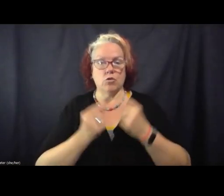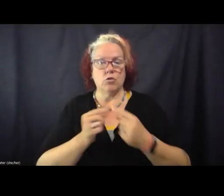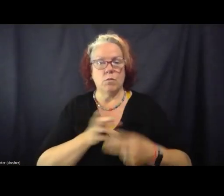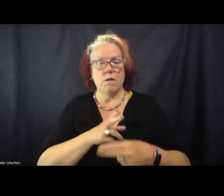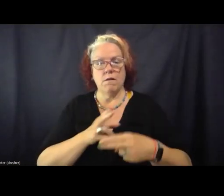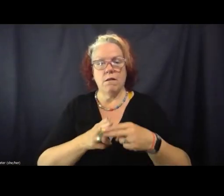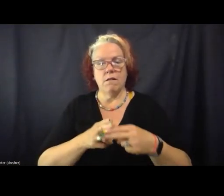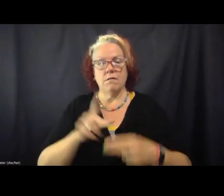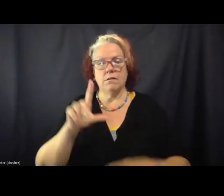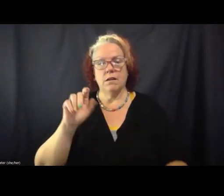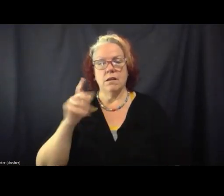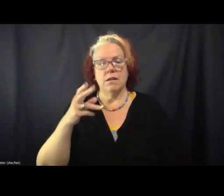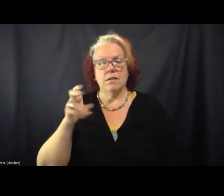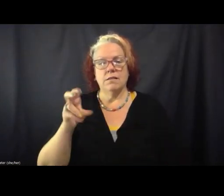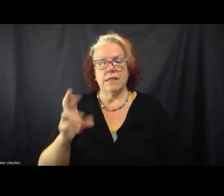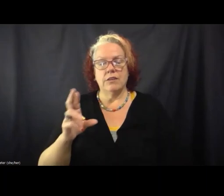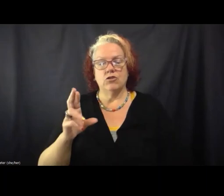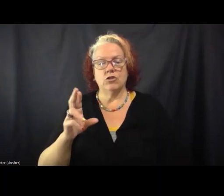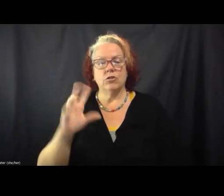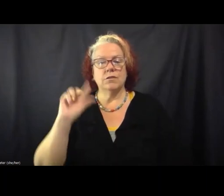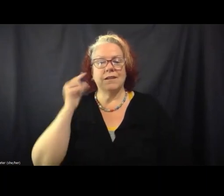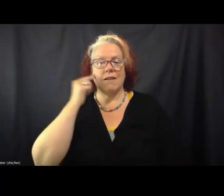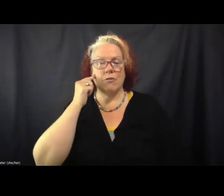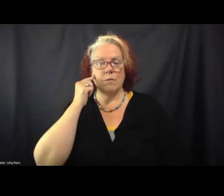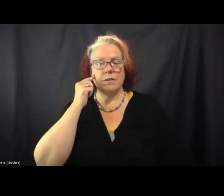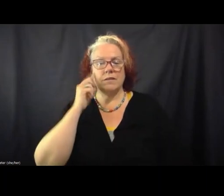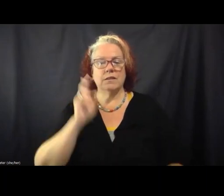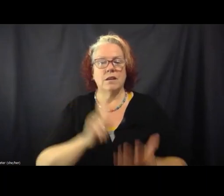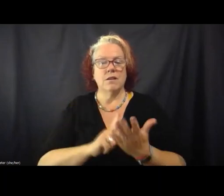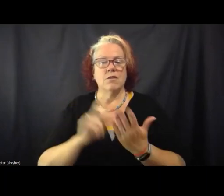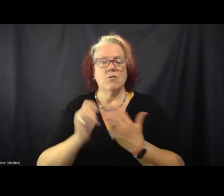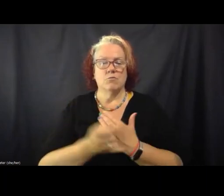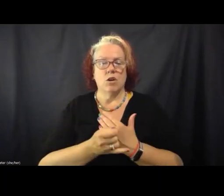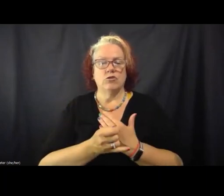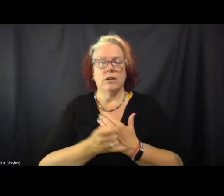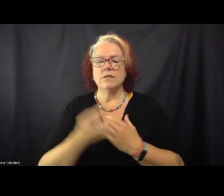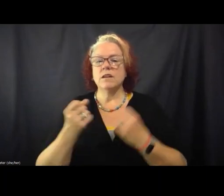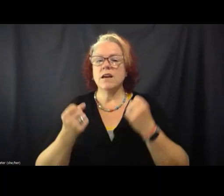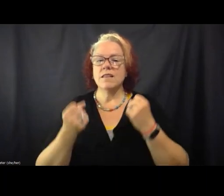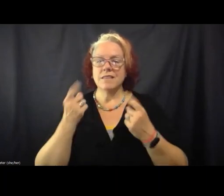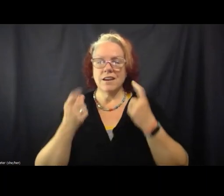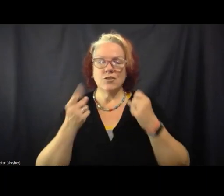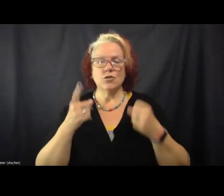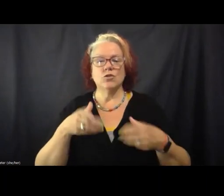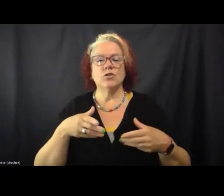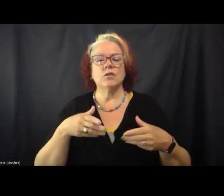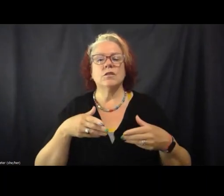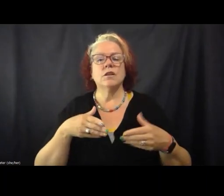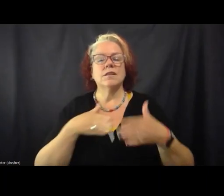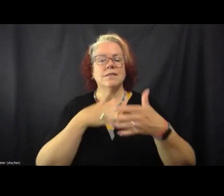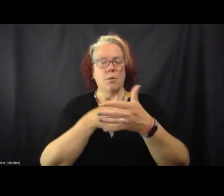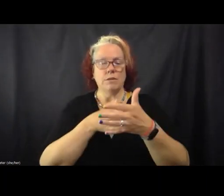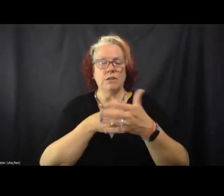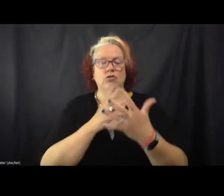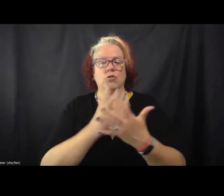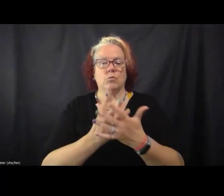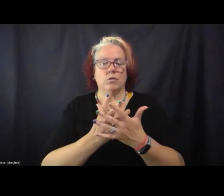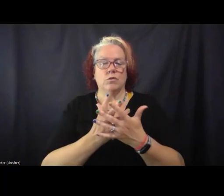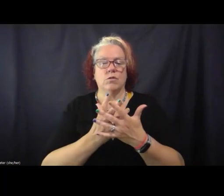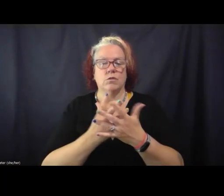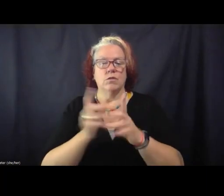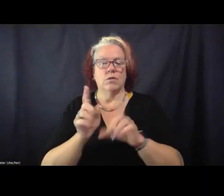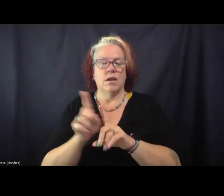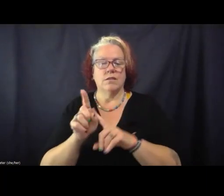Governance Project, which really understood opposition to the prison as part of like a larger